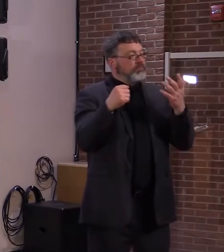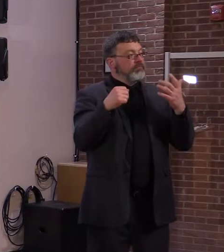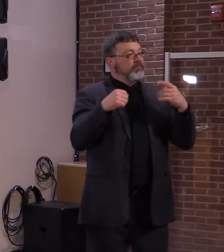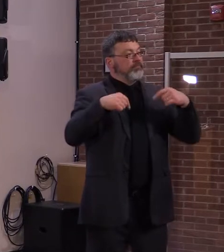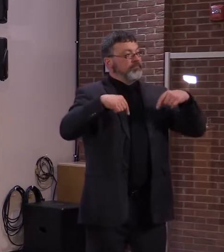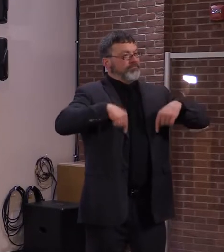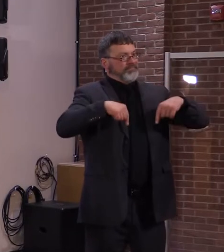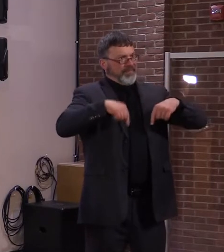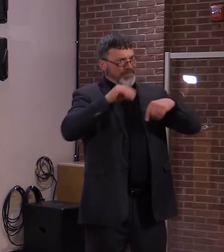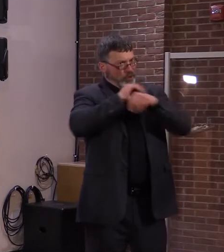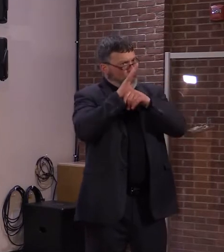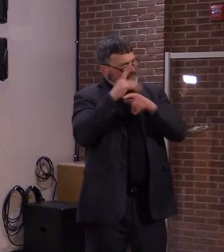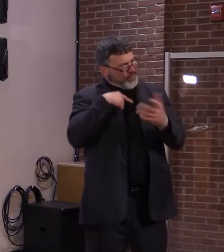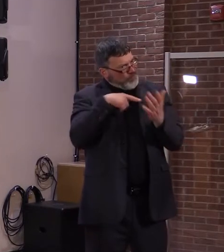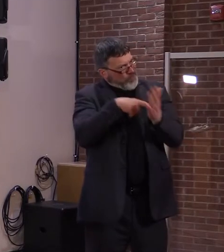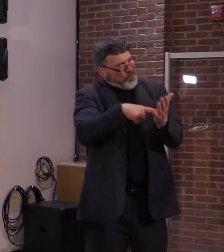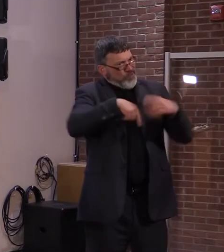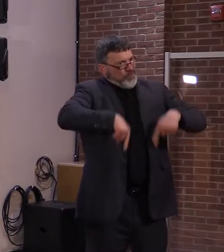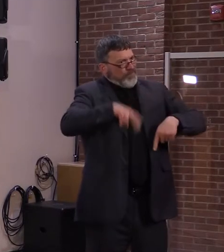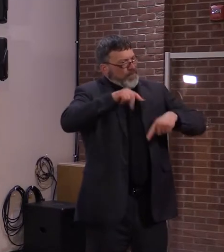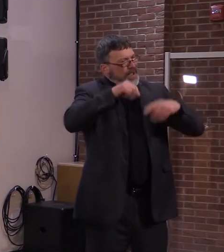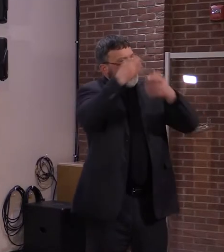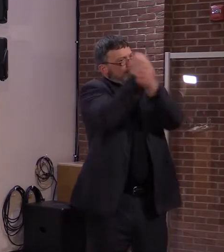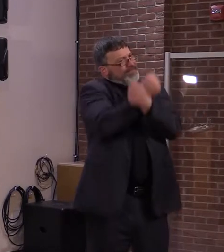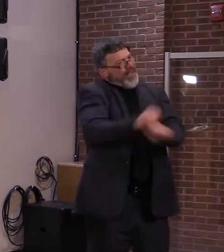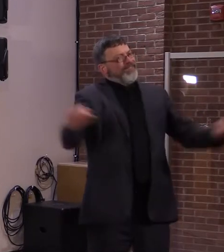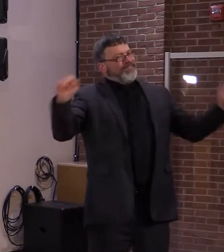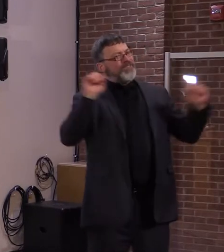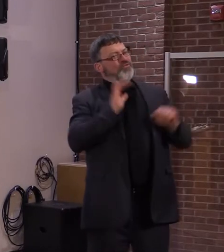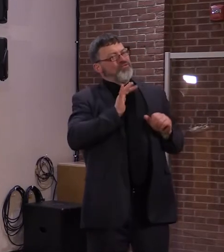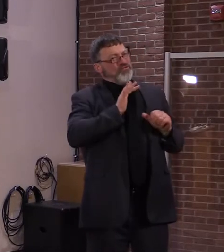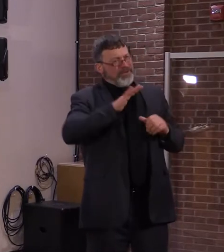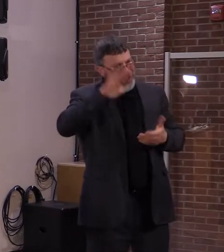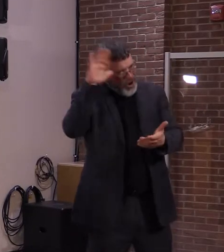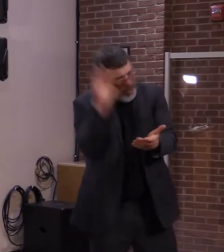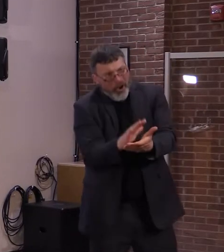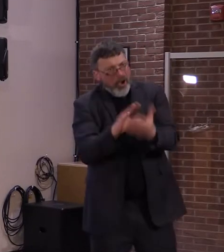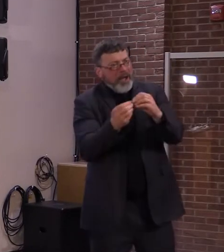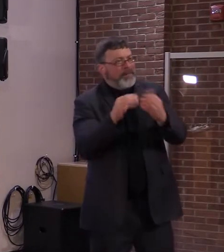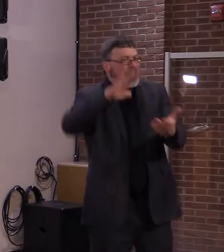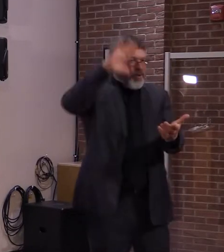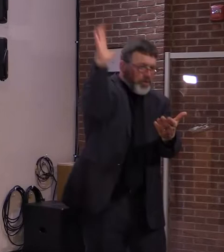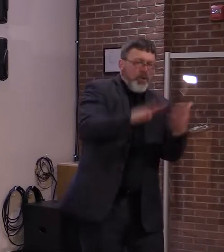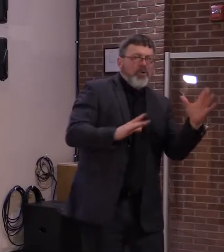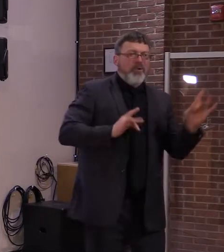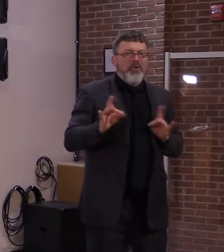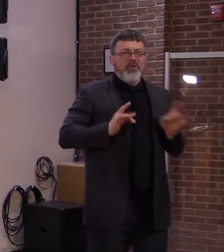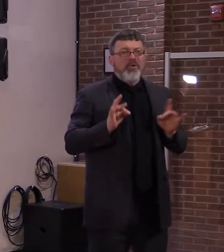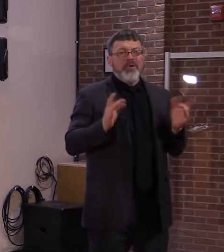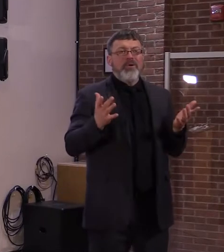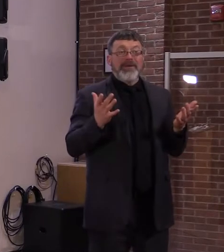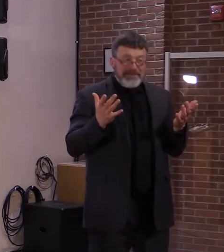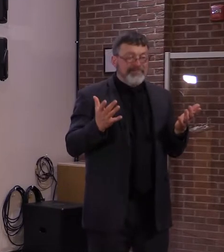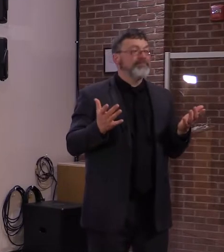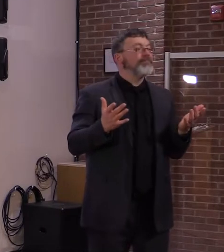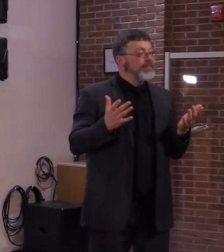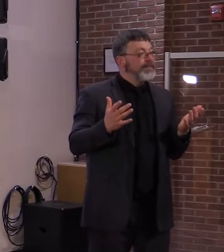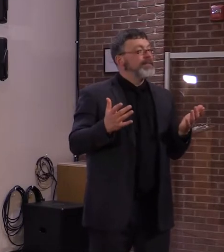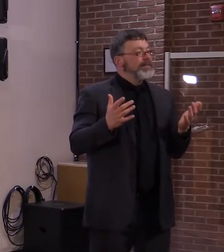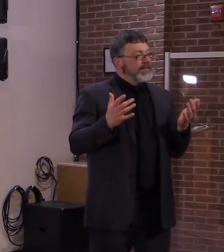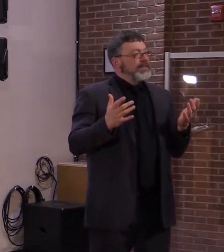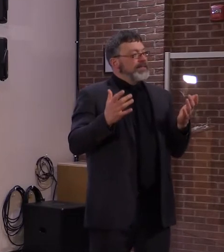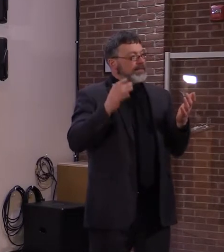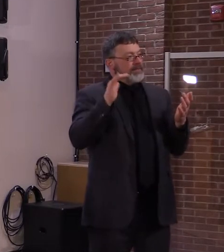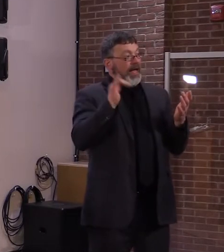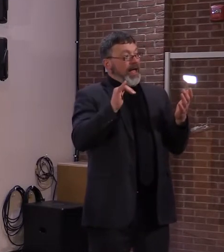are trying to balance what their interests are and what attracts them to different locations. And I think, again, Vermont